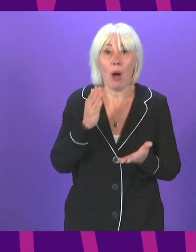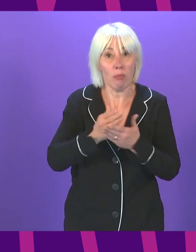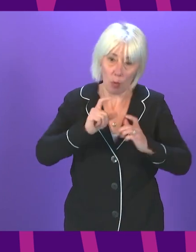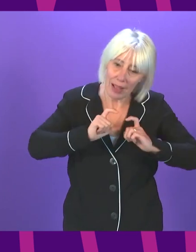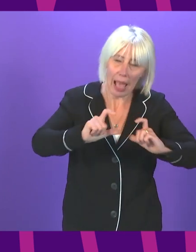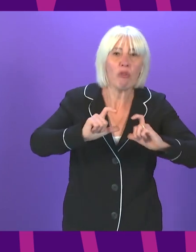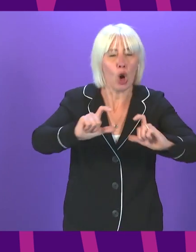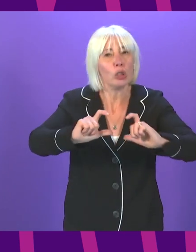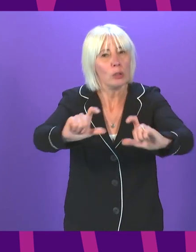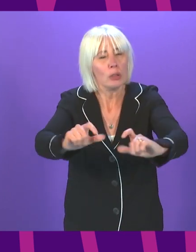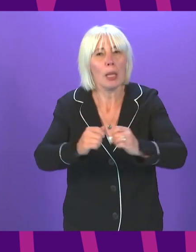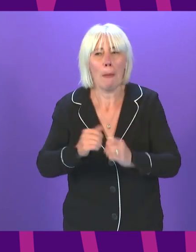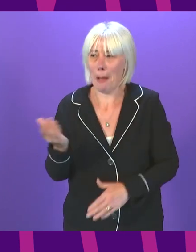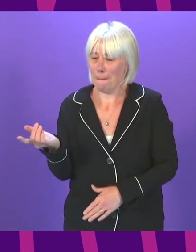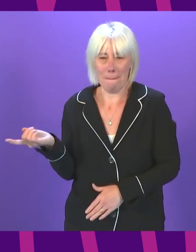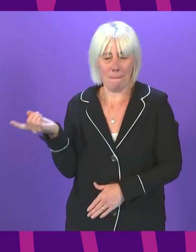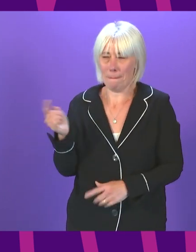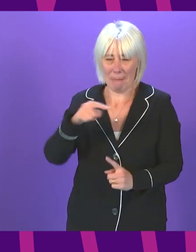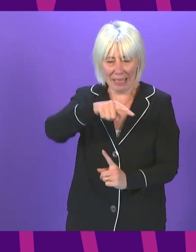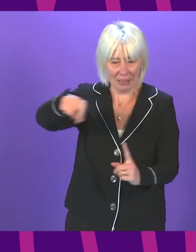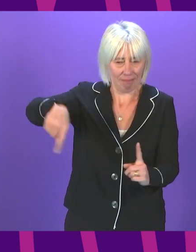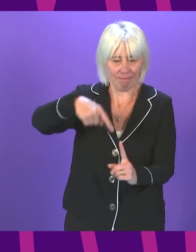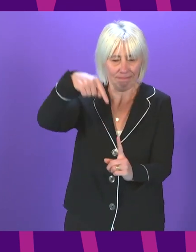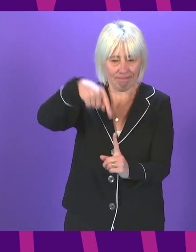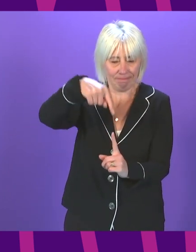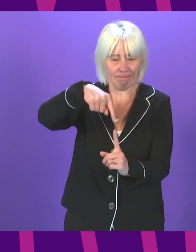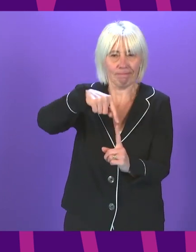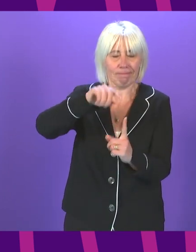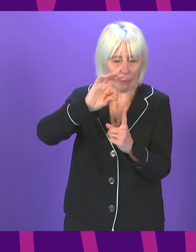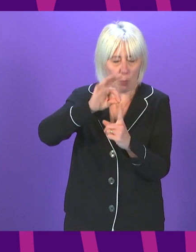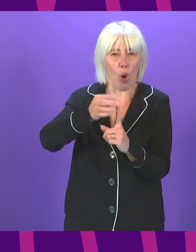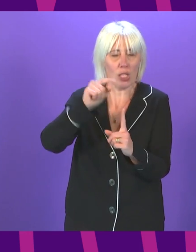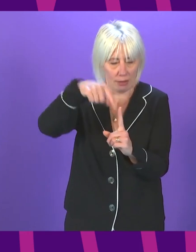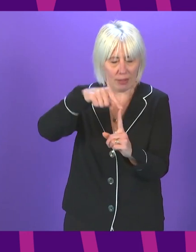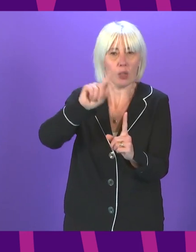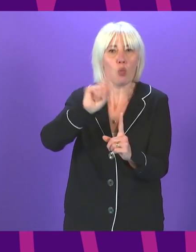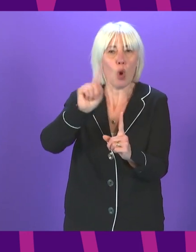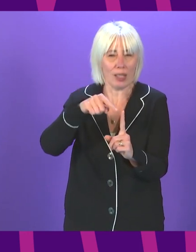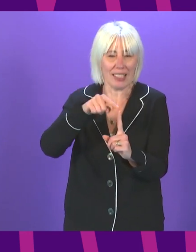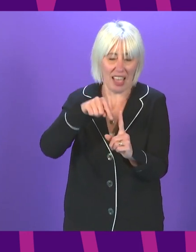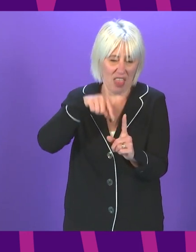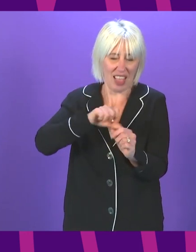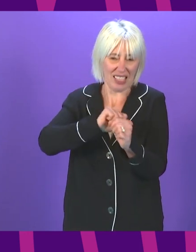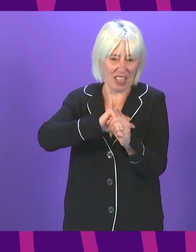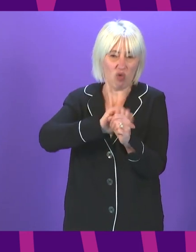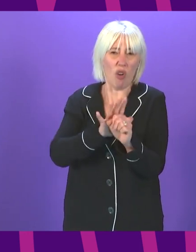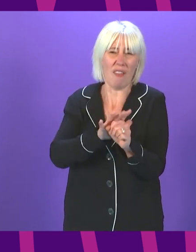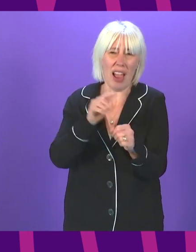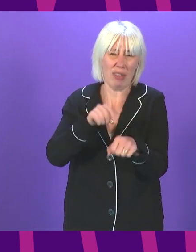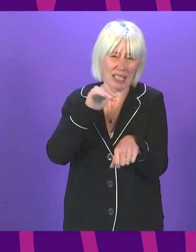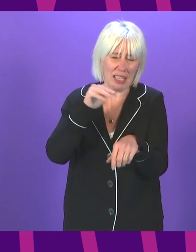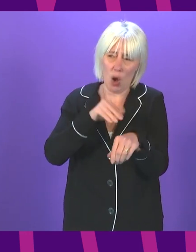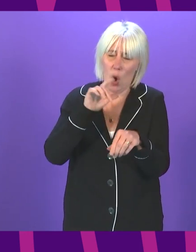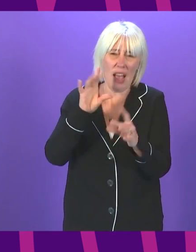to do. But, you we come back to the central point here. This is an infectious virus that has got a lot